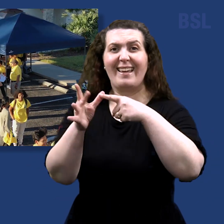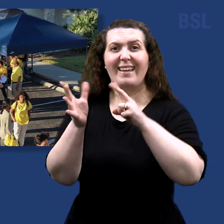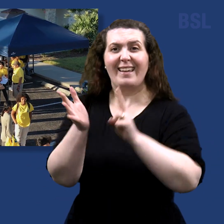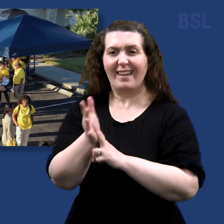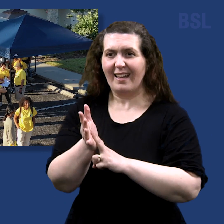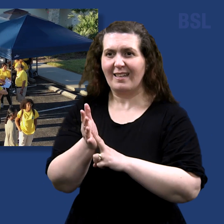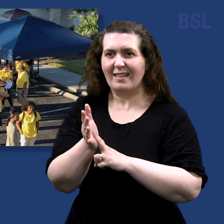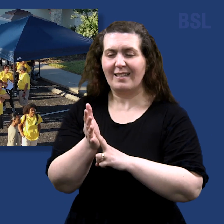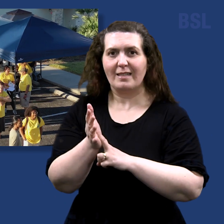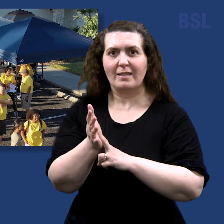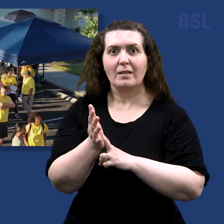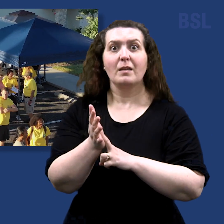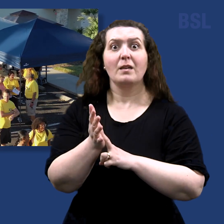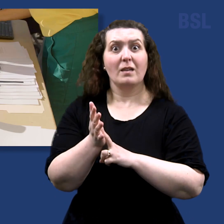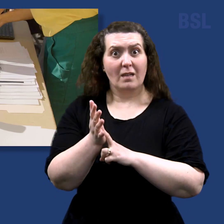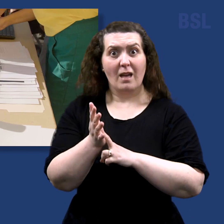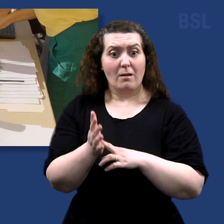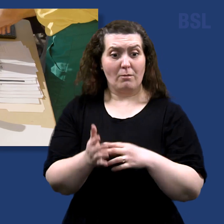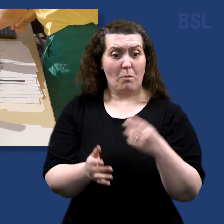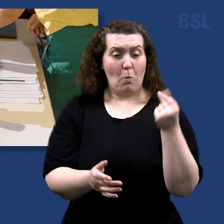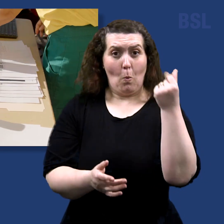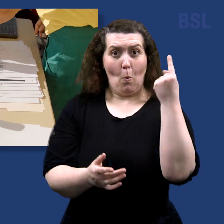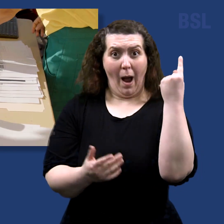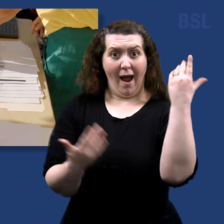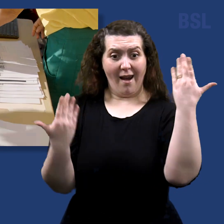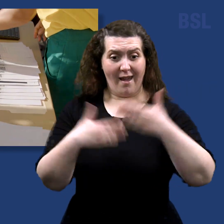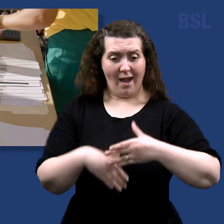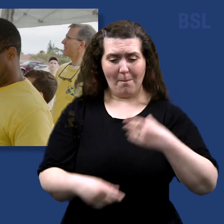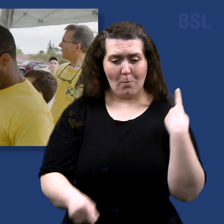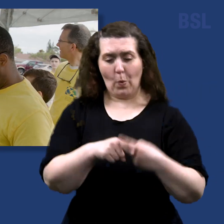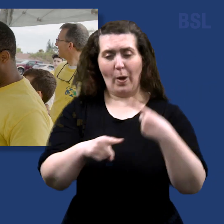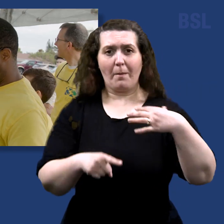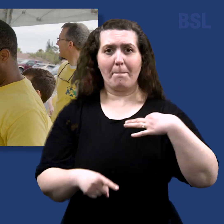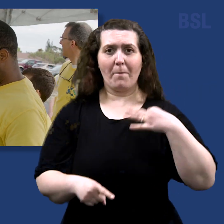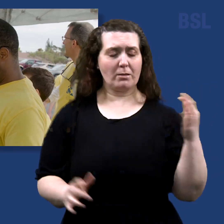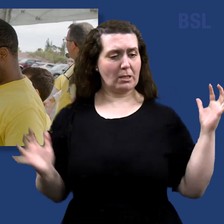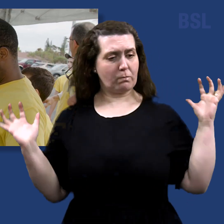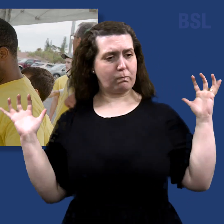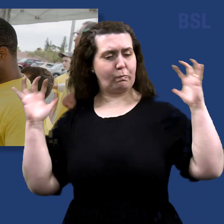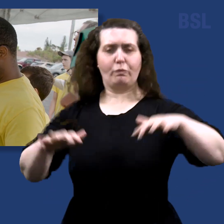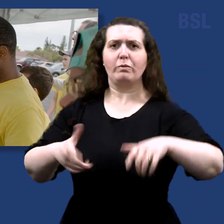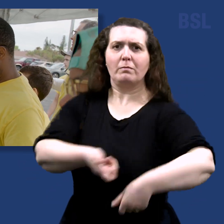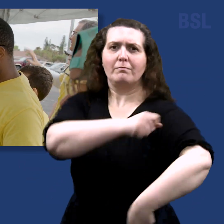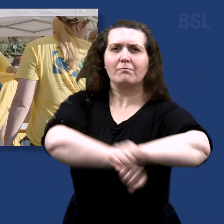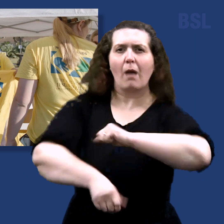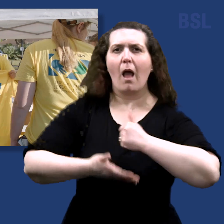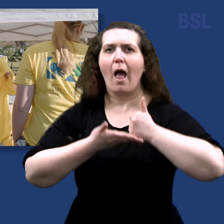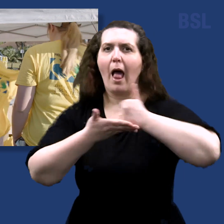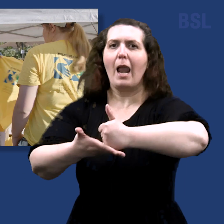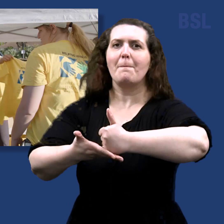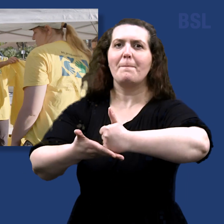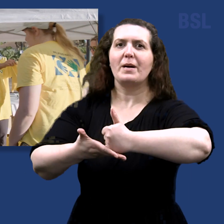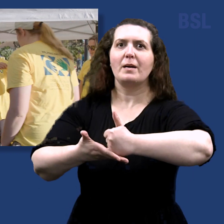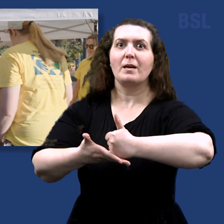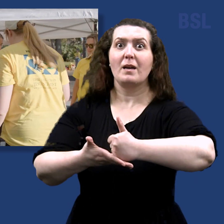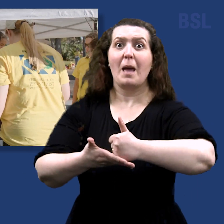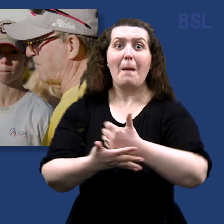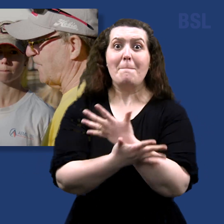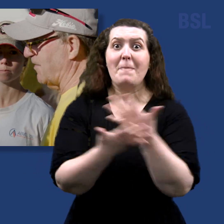And virtually overnight, volunteers answered the call to help. We've been talking to yesterday. Many of them were helping hands from the